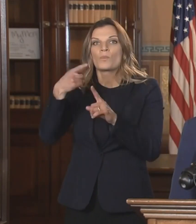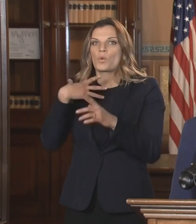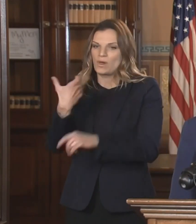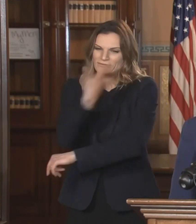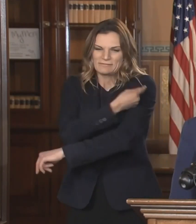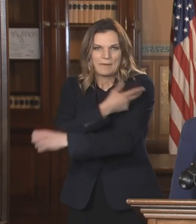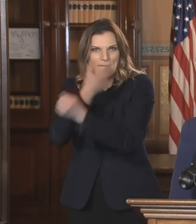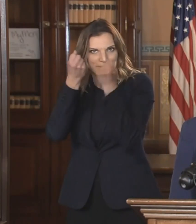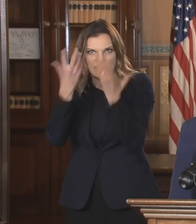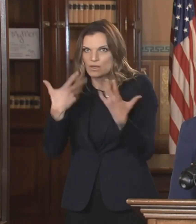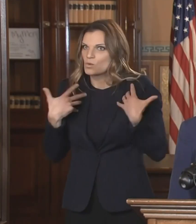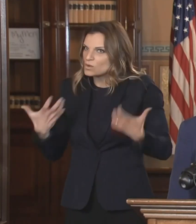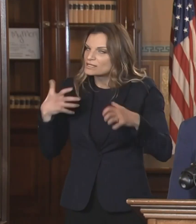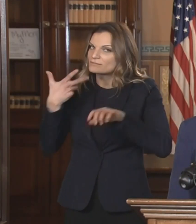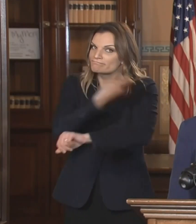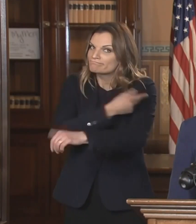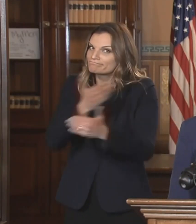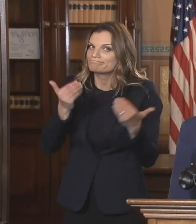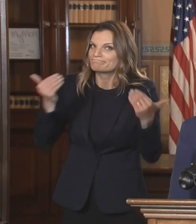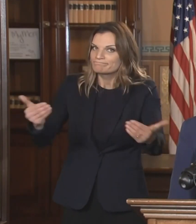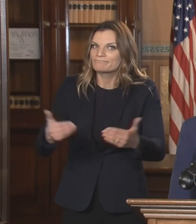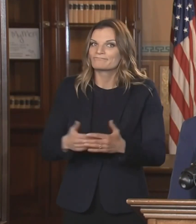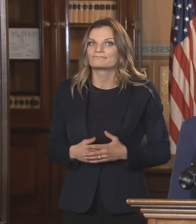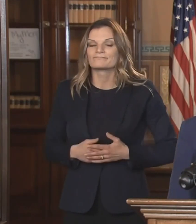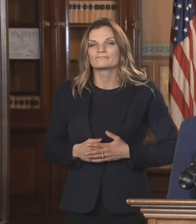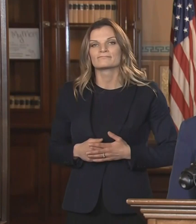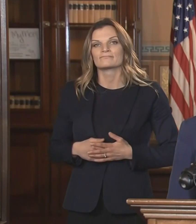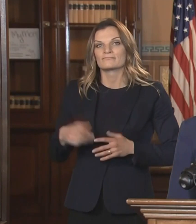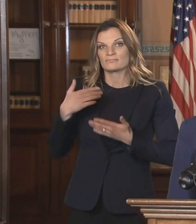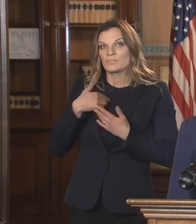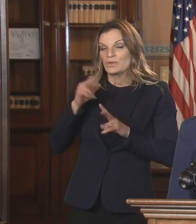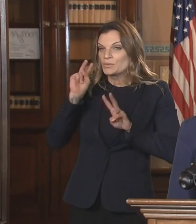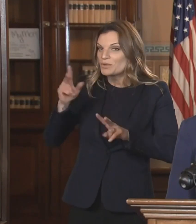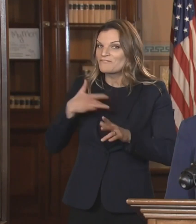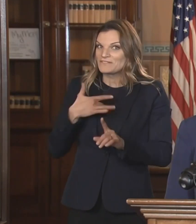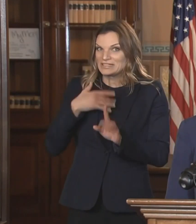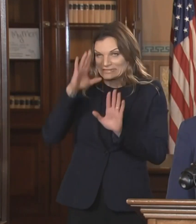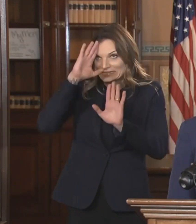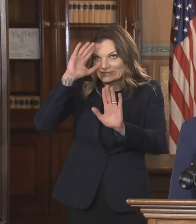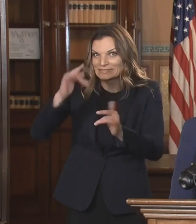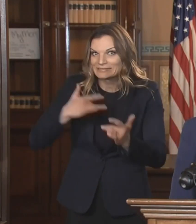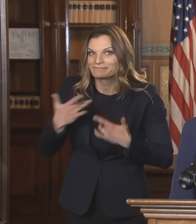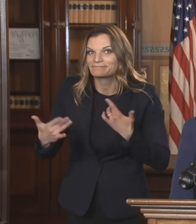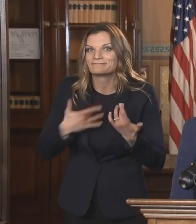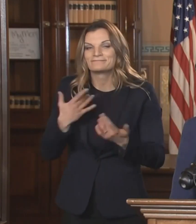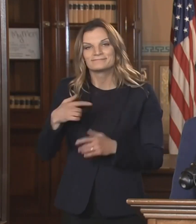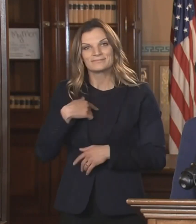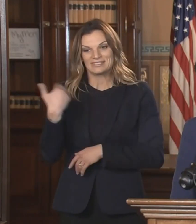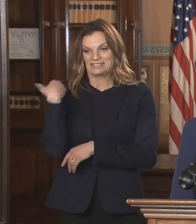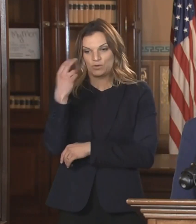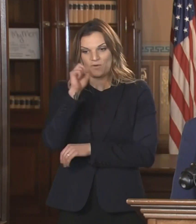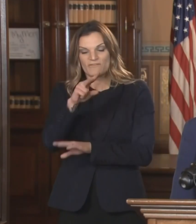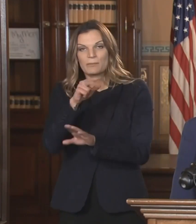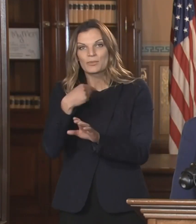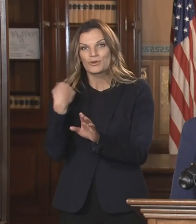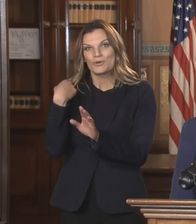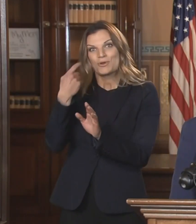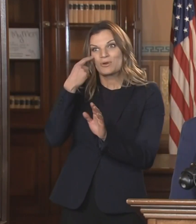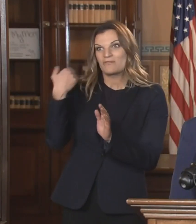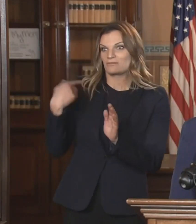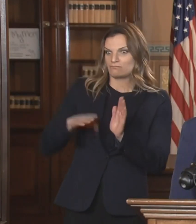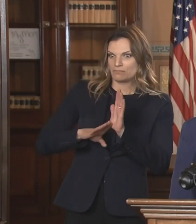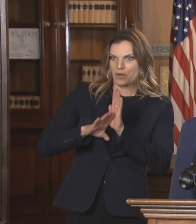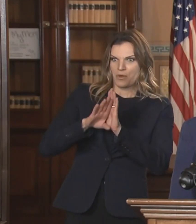mentioned, I'm hopeful we have some very early indicators that in November people started doing the right thing, and we're starting to see a